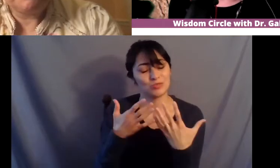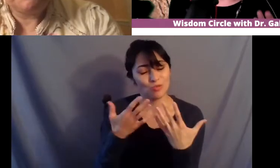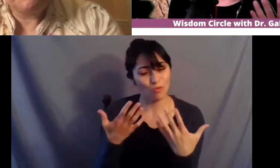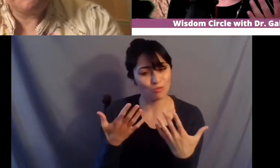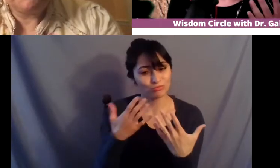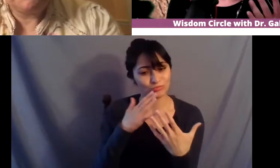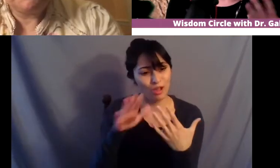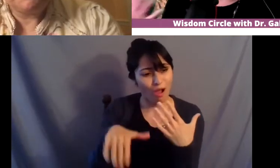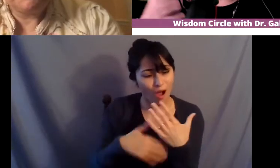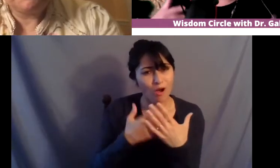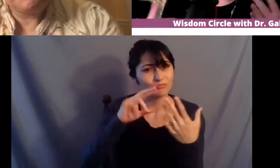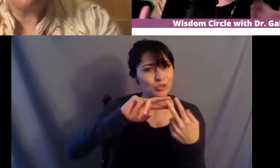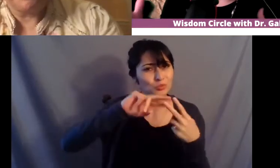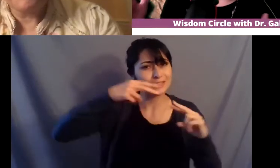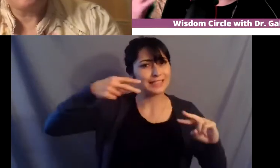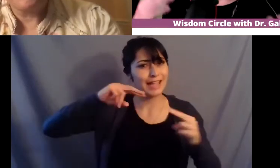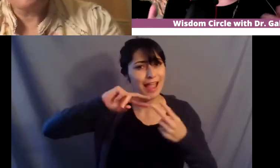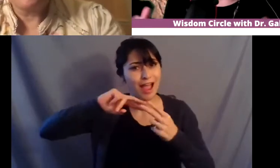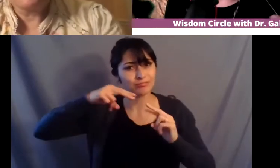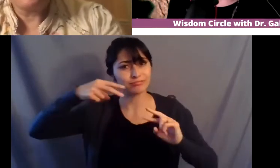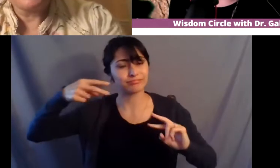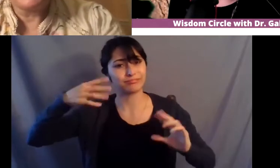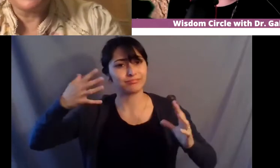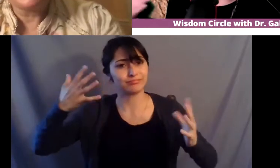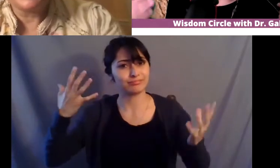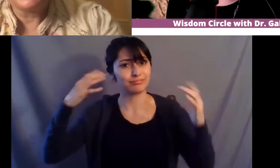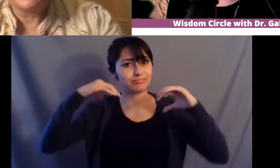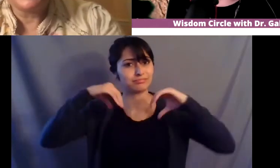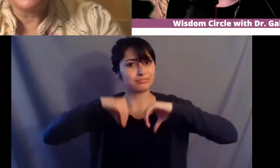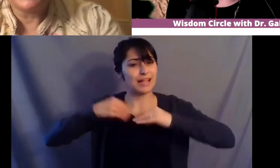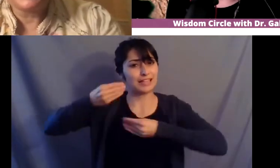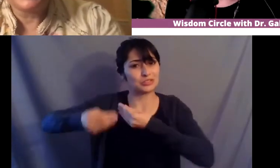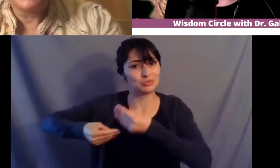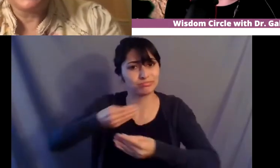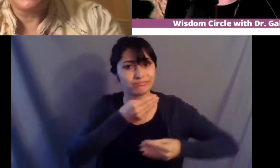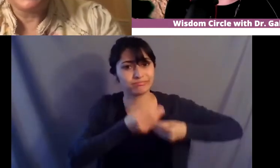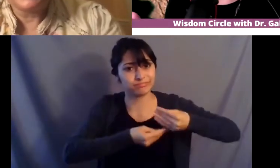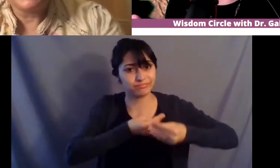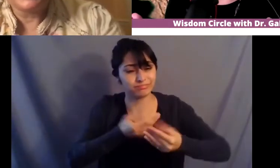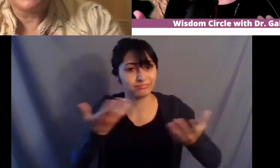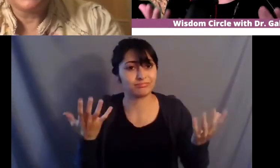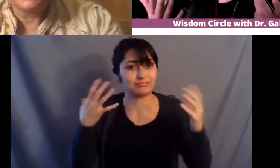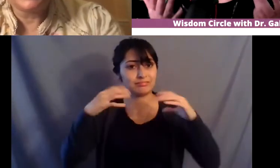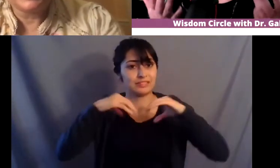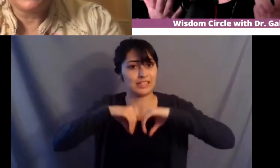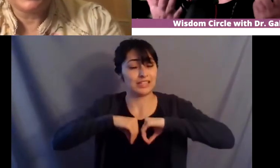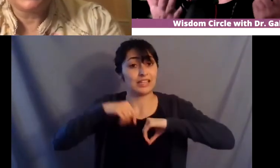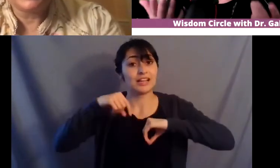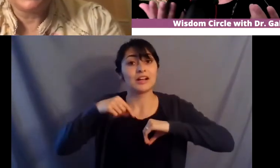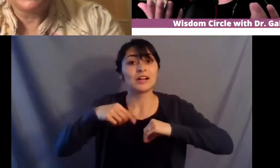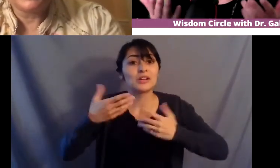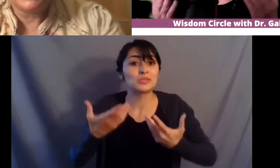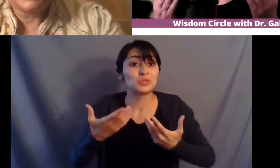dnas that come together ancestrally to make specifically